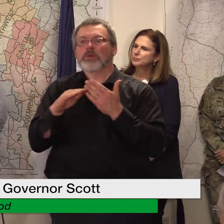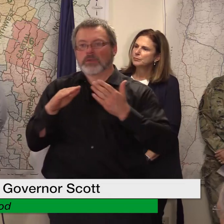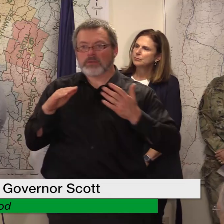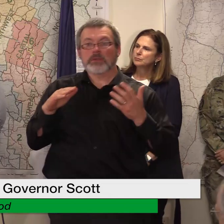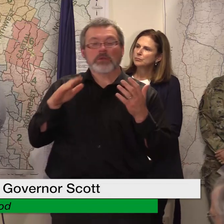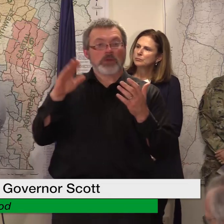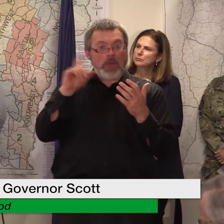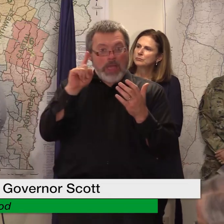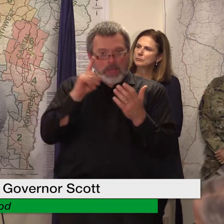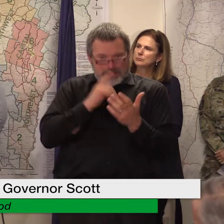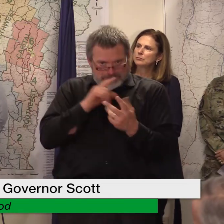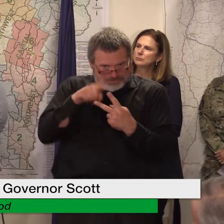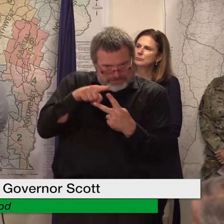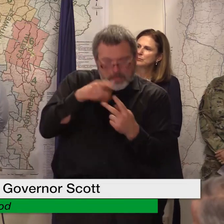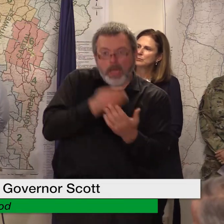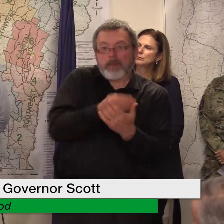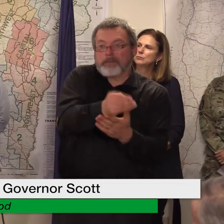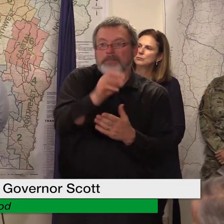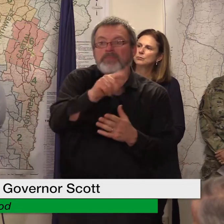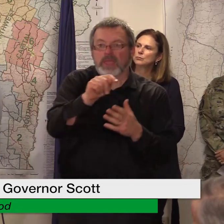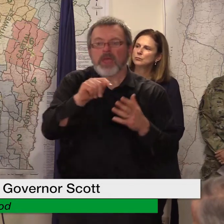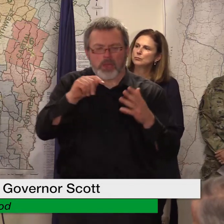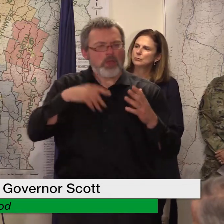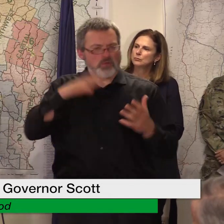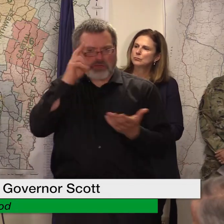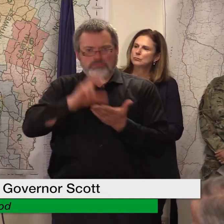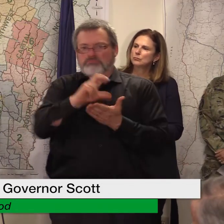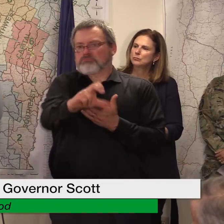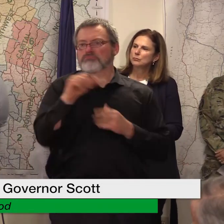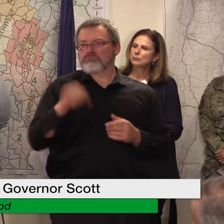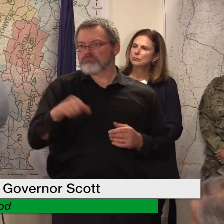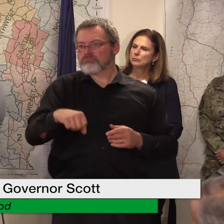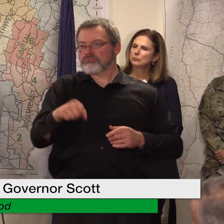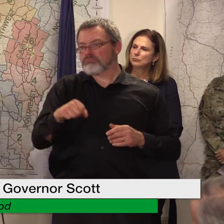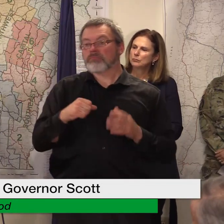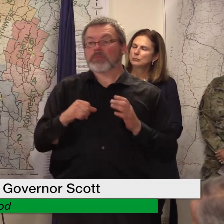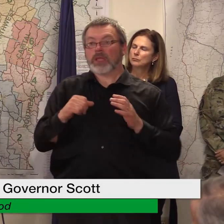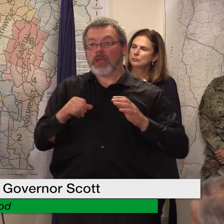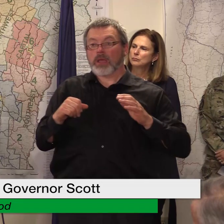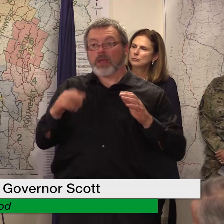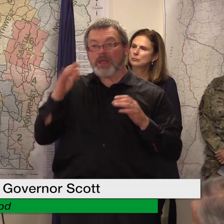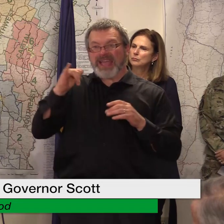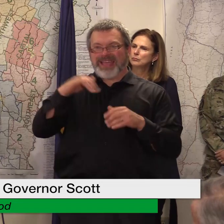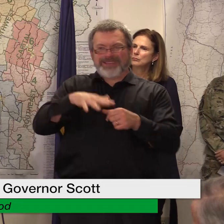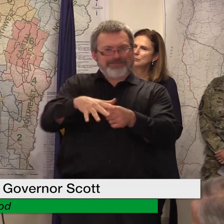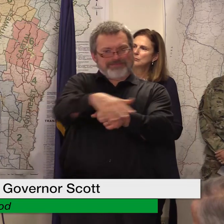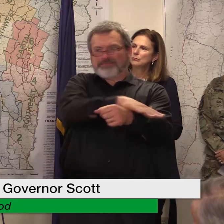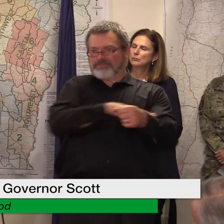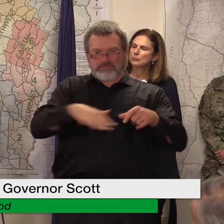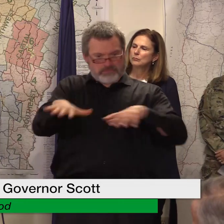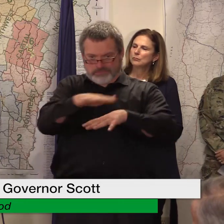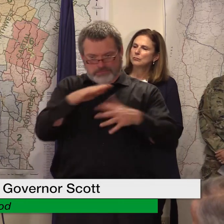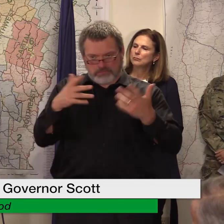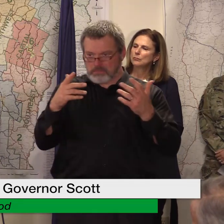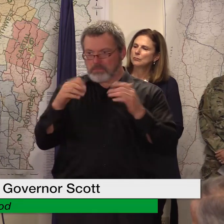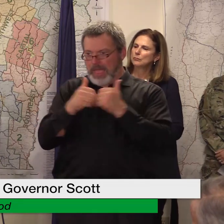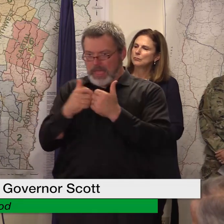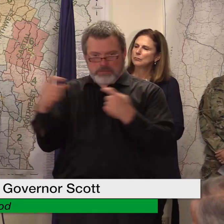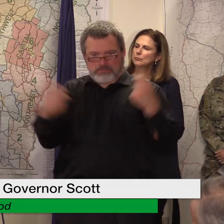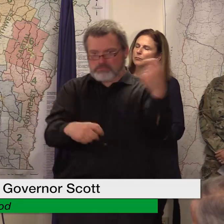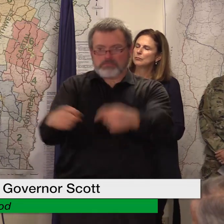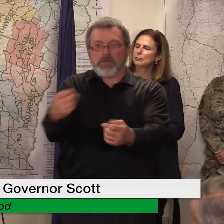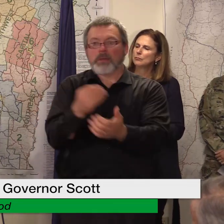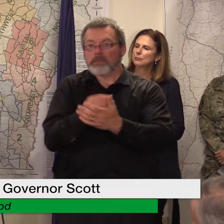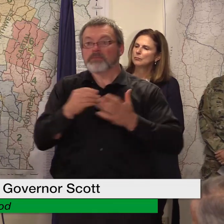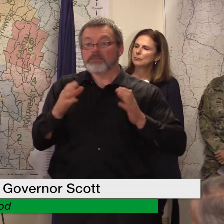so it's it's a local you know it's always executed best at the local level right so so fema works uh with the